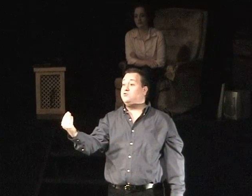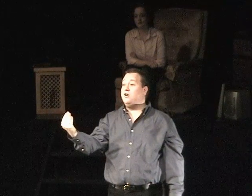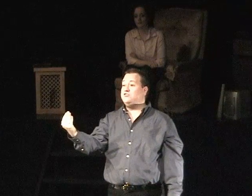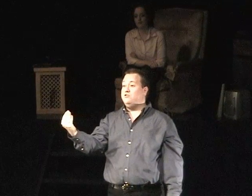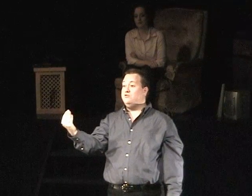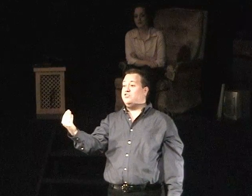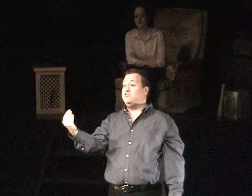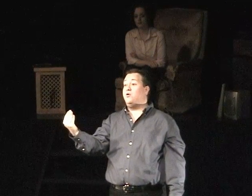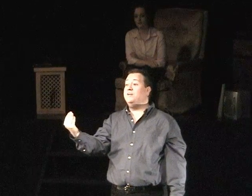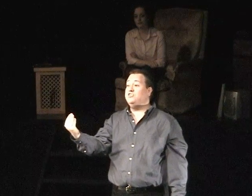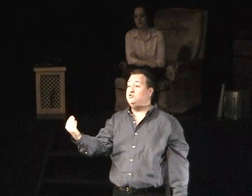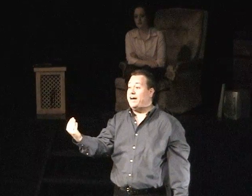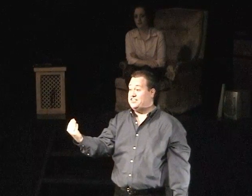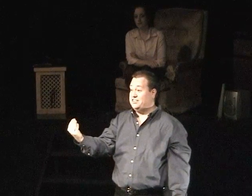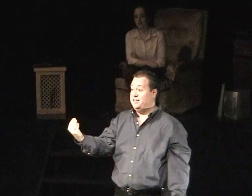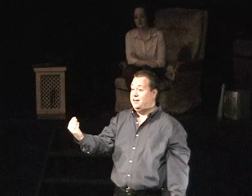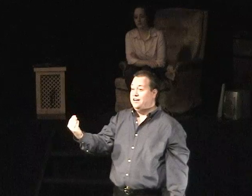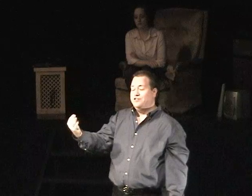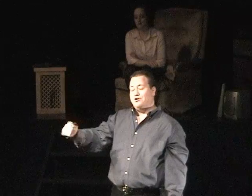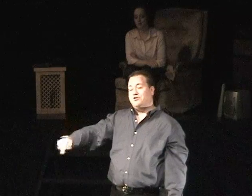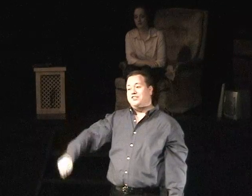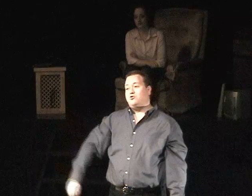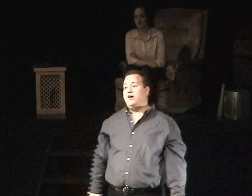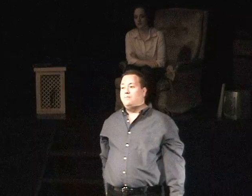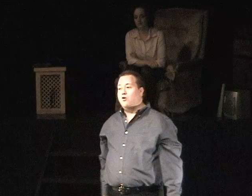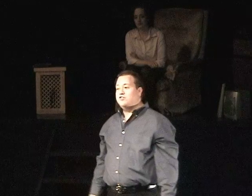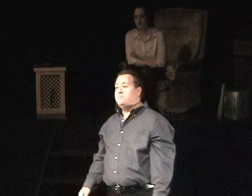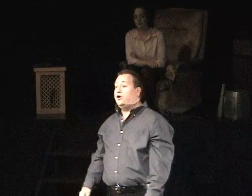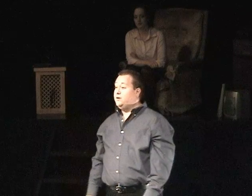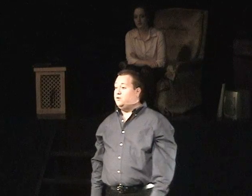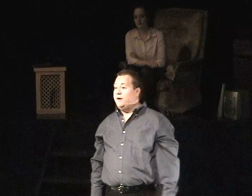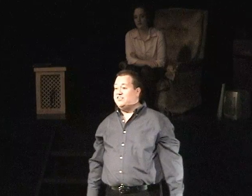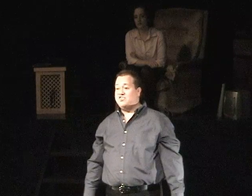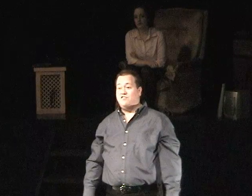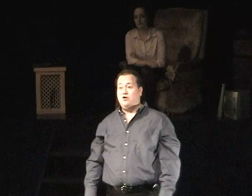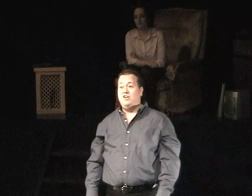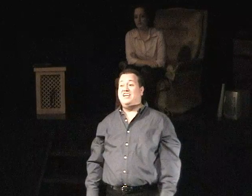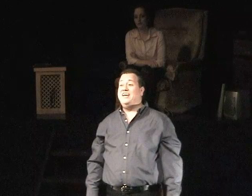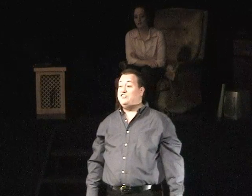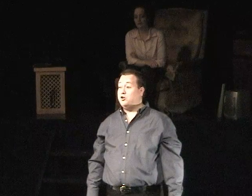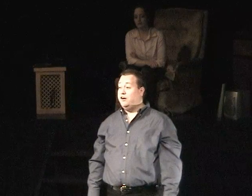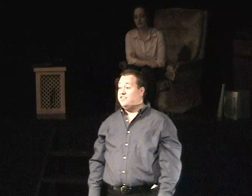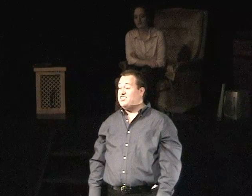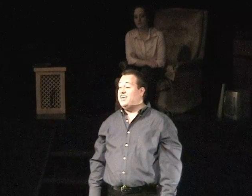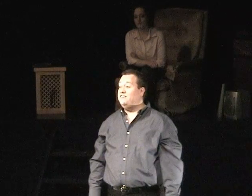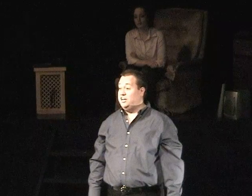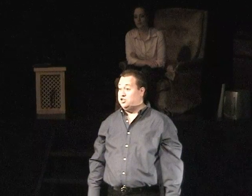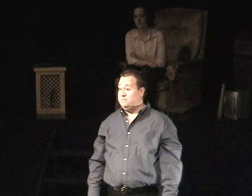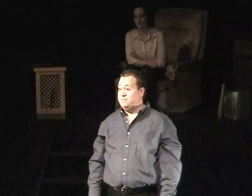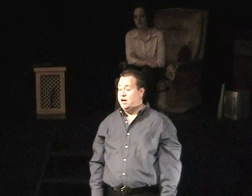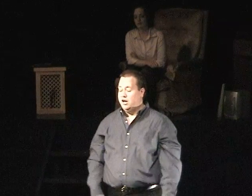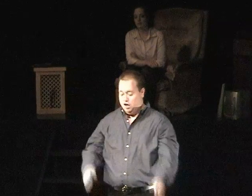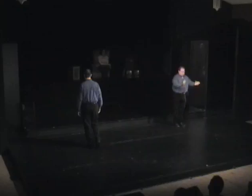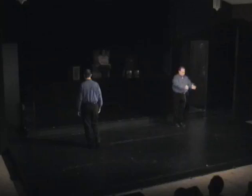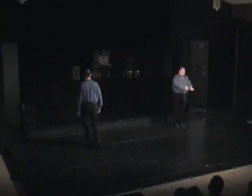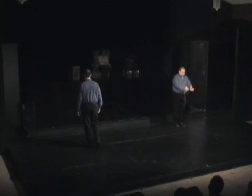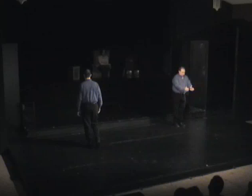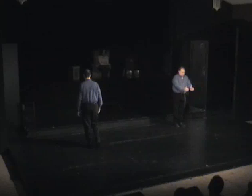were also used as a prominent address. Social historian Morris Berman reminds us of the unique nature of this innovation. In medieval days,